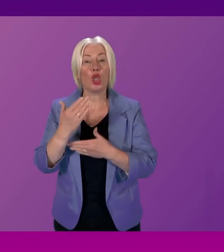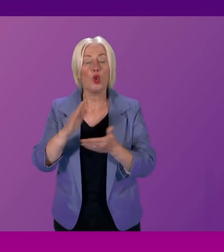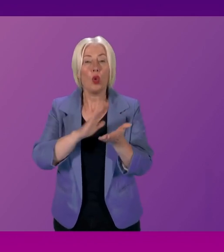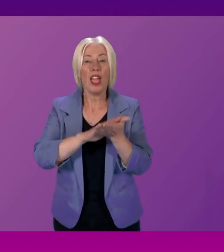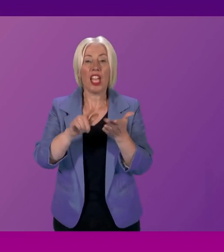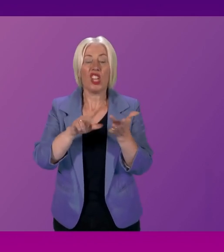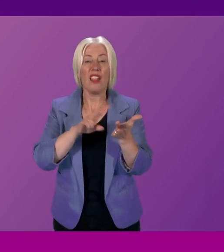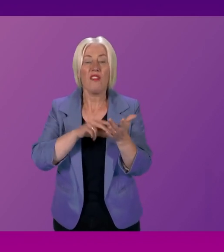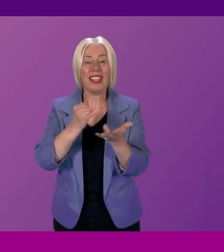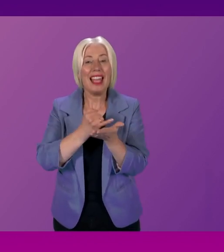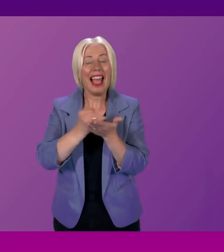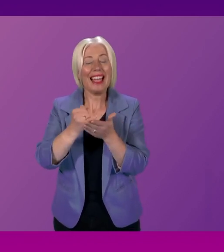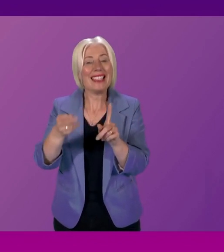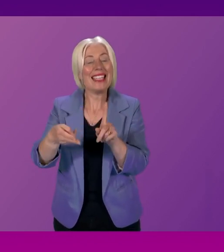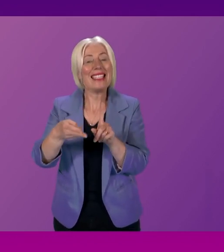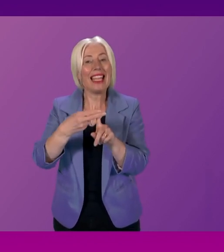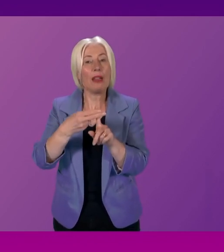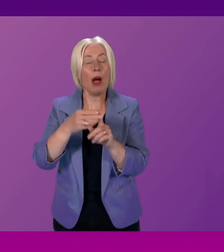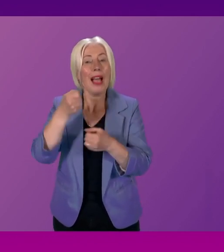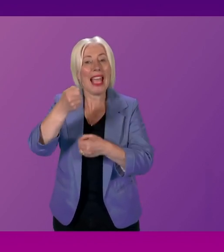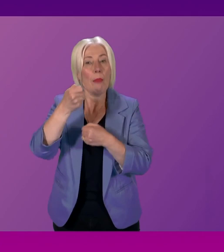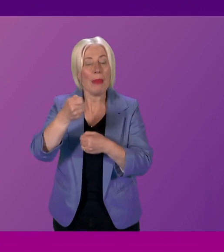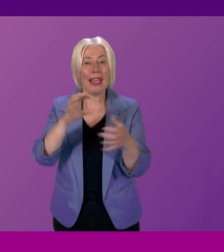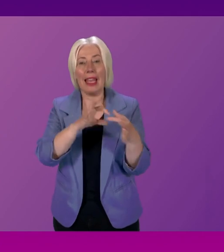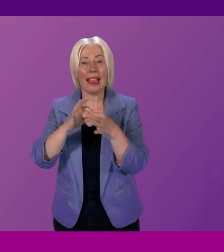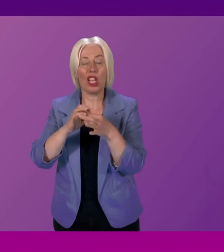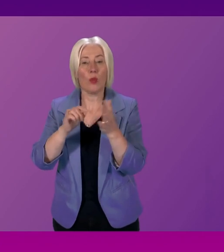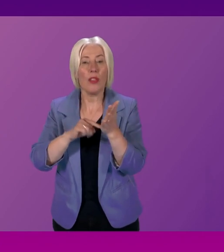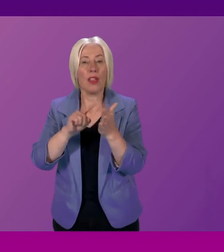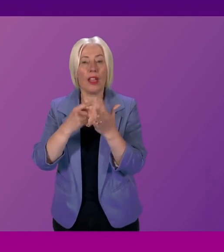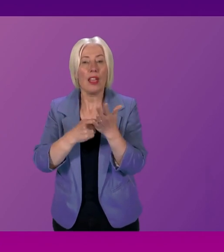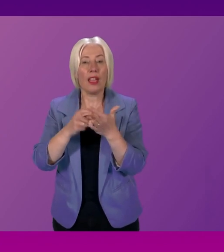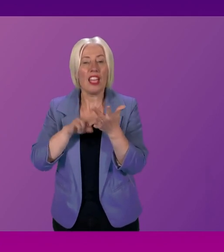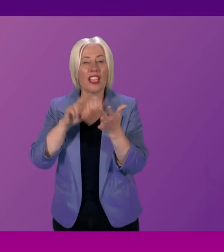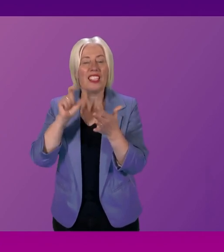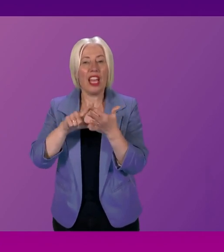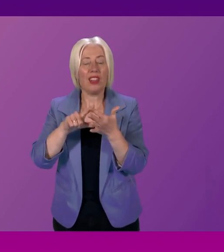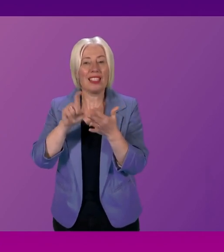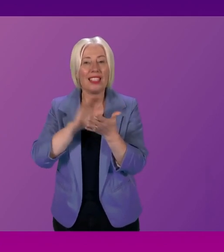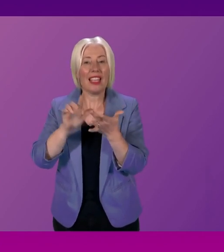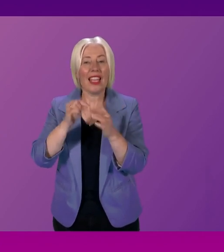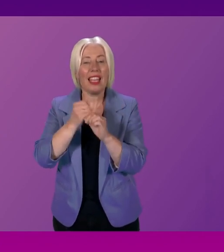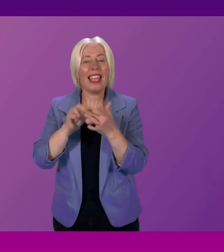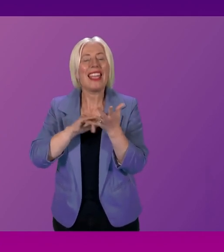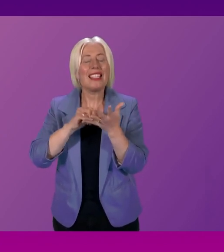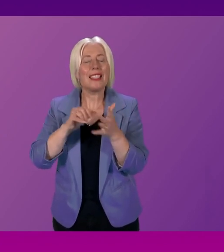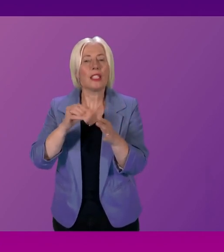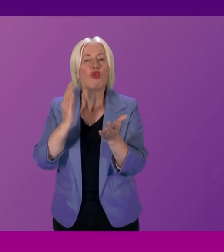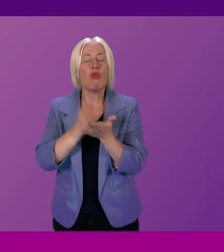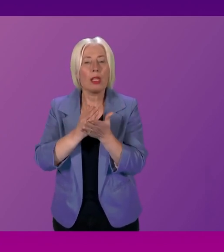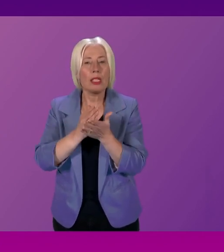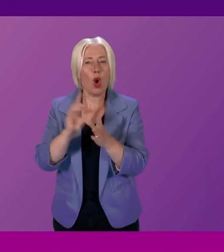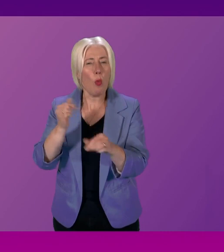-stigma campaign in partnership with the Terence Higgins Trust, what action the Scottish Government is taking to eliminate new transmissions of HIV?